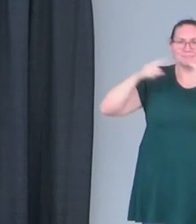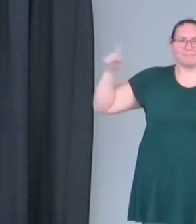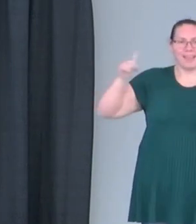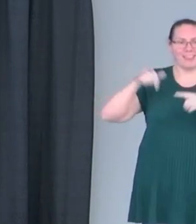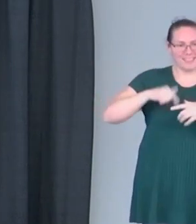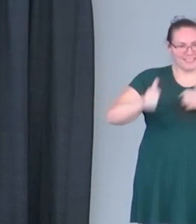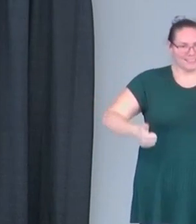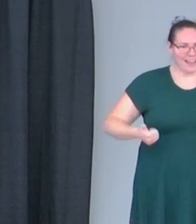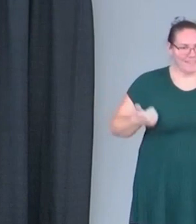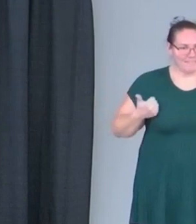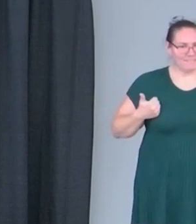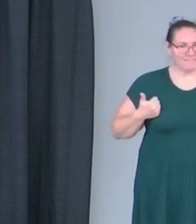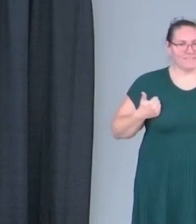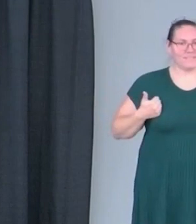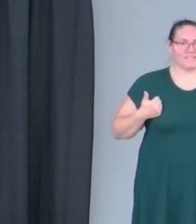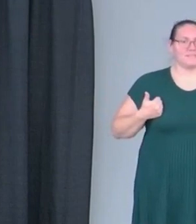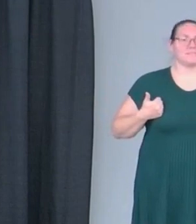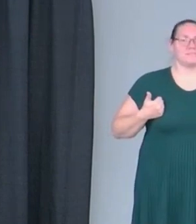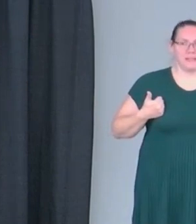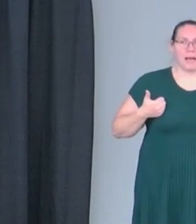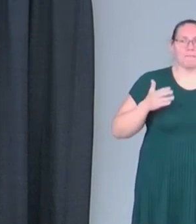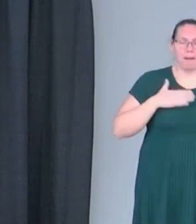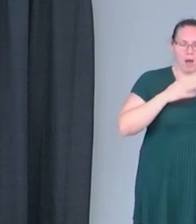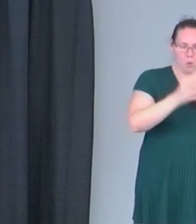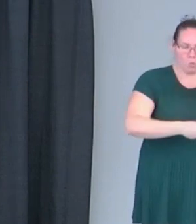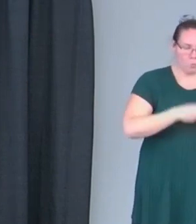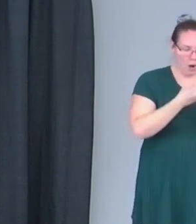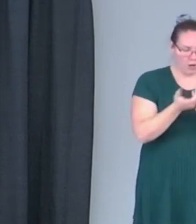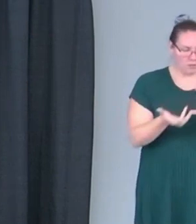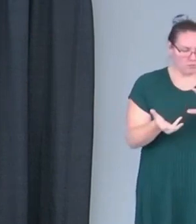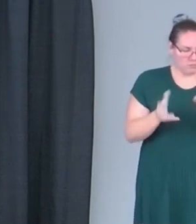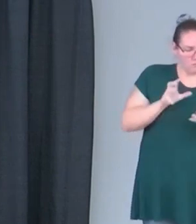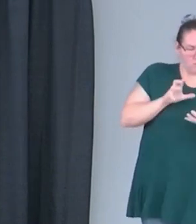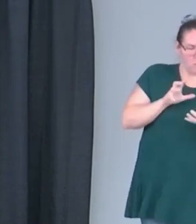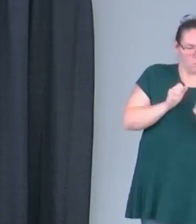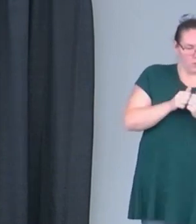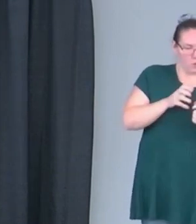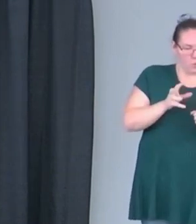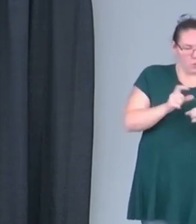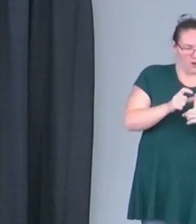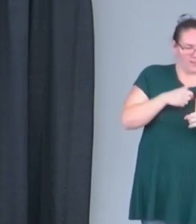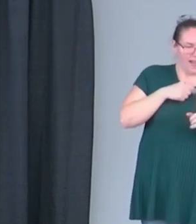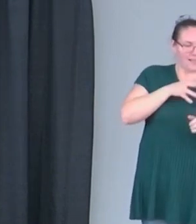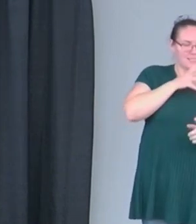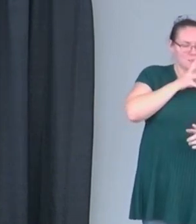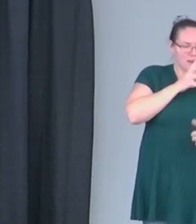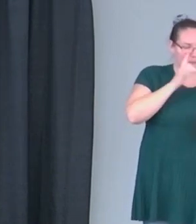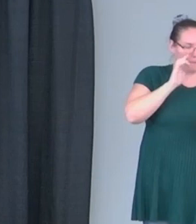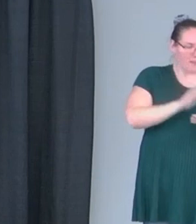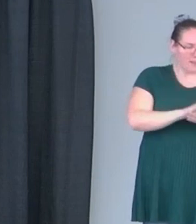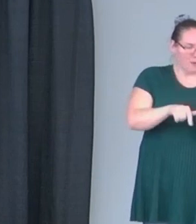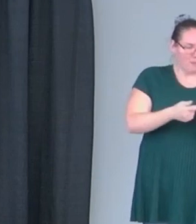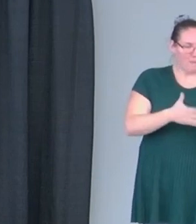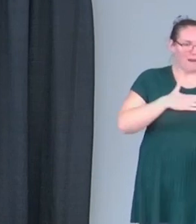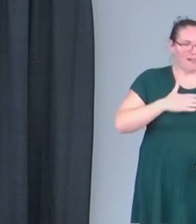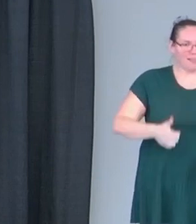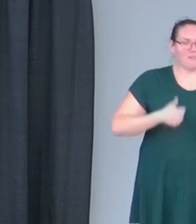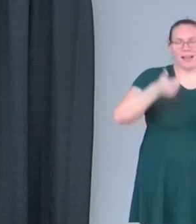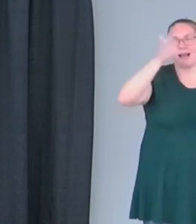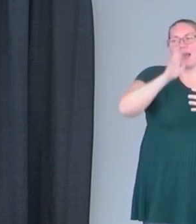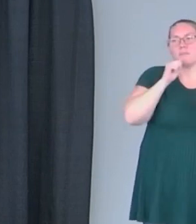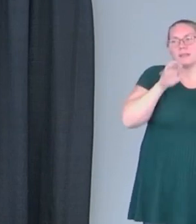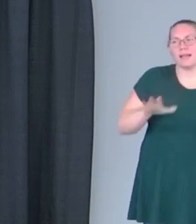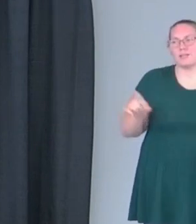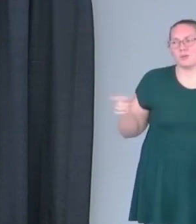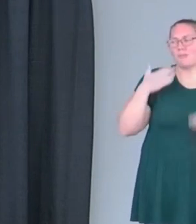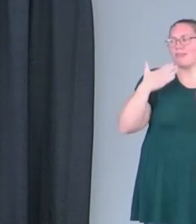this life. I'm framing my world with the words that I speak and believe about my life. God bless you